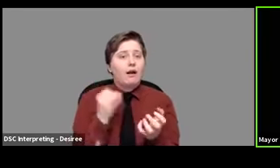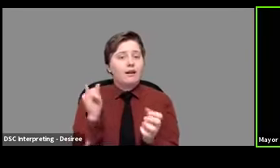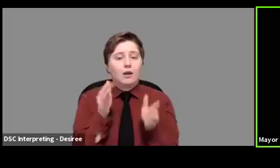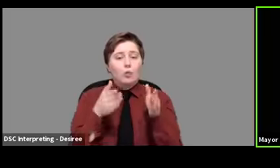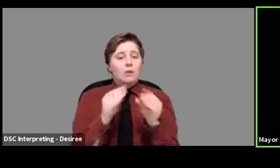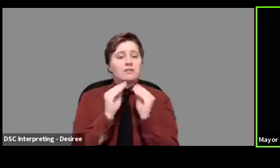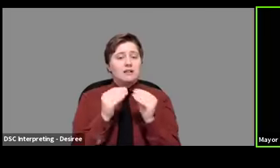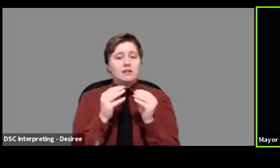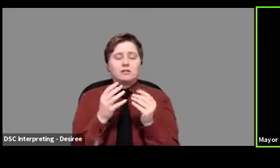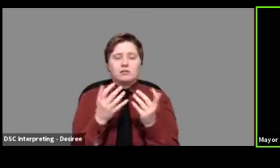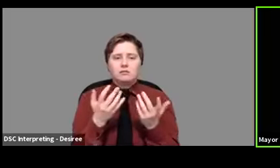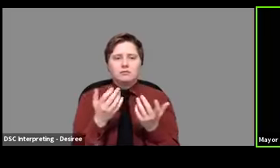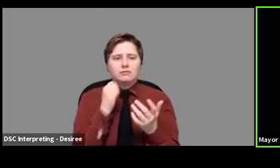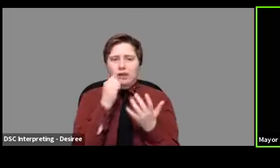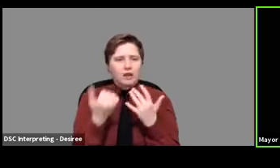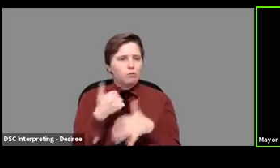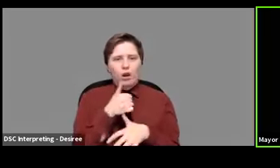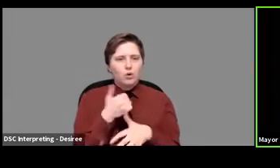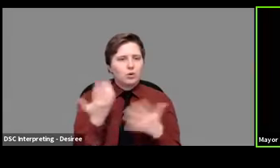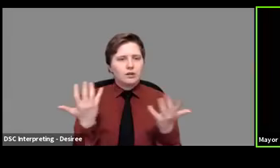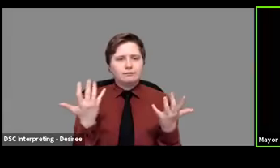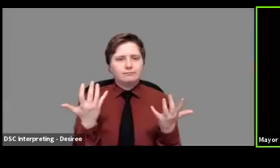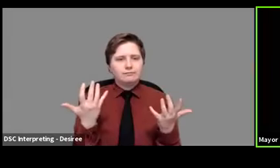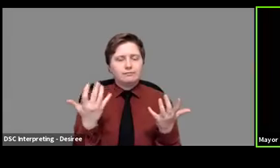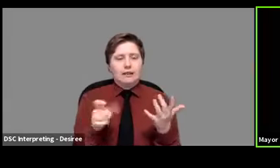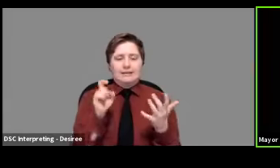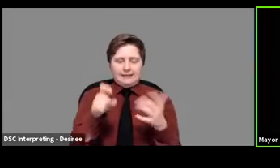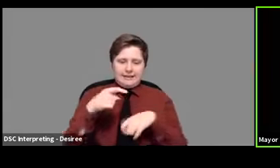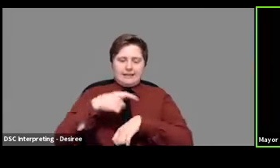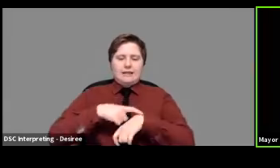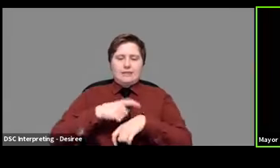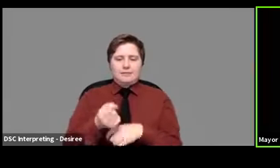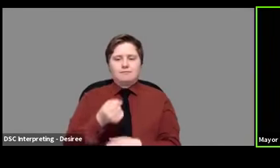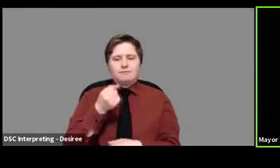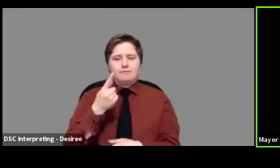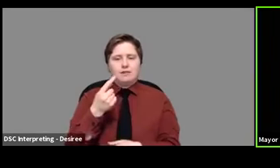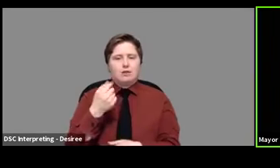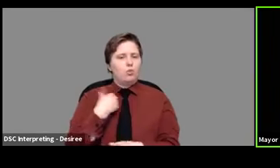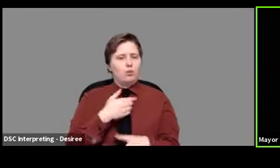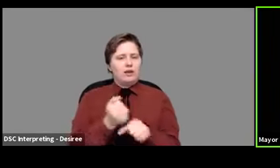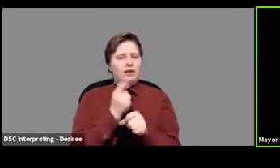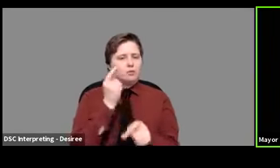roads just isn't a priority right now. We need to take the time to understand that and to get it right.